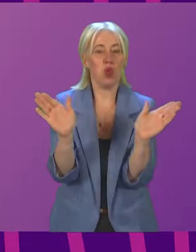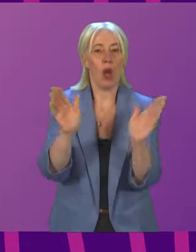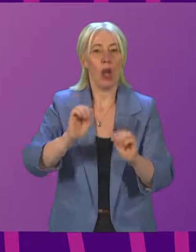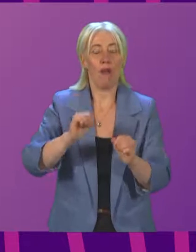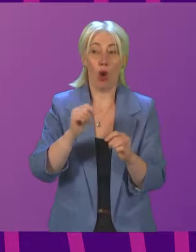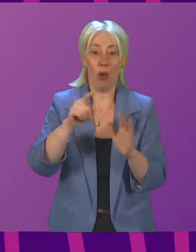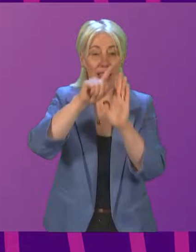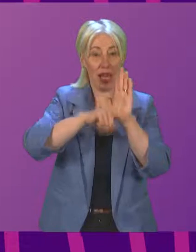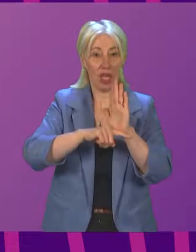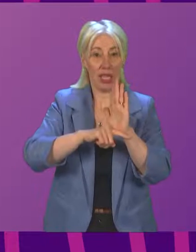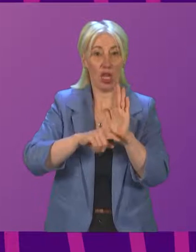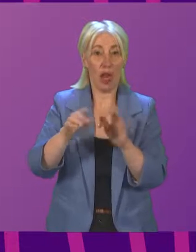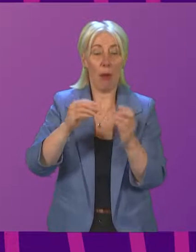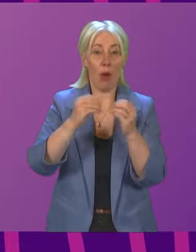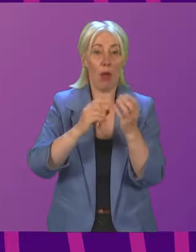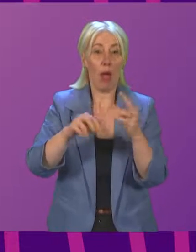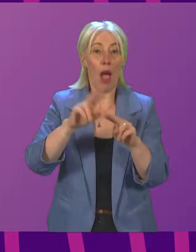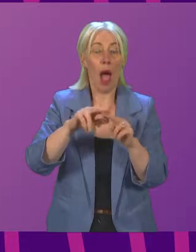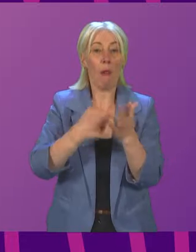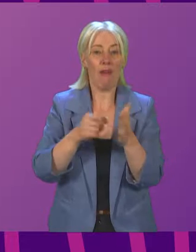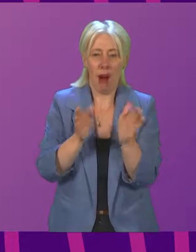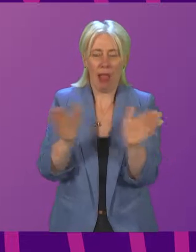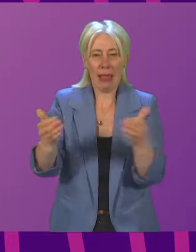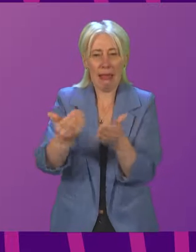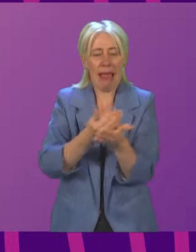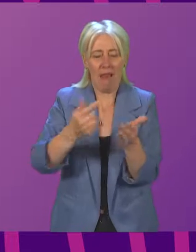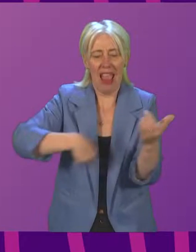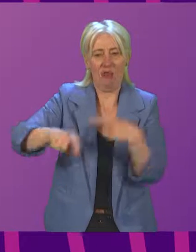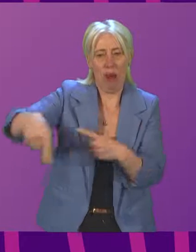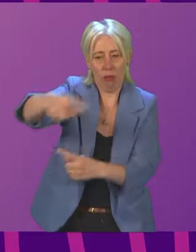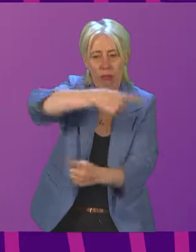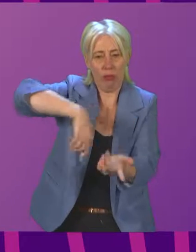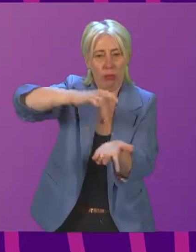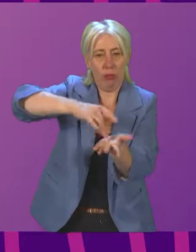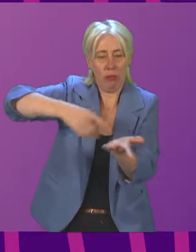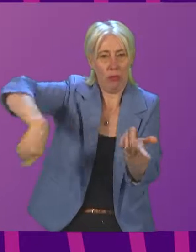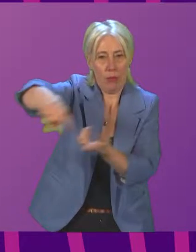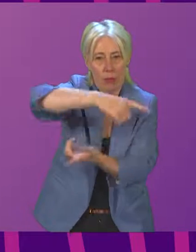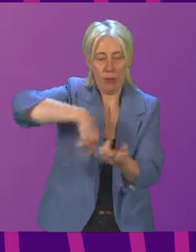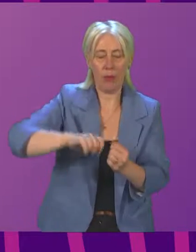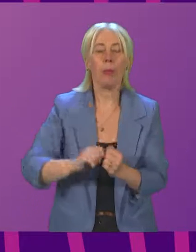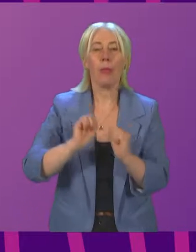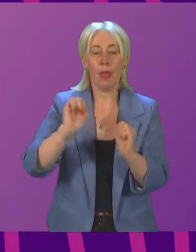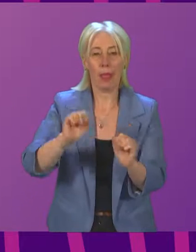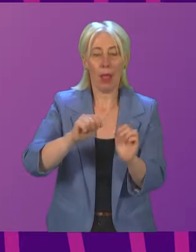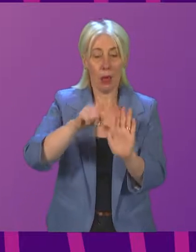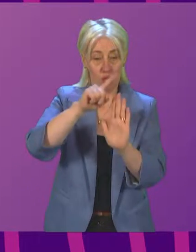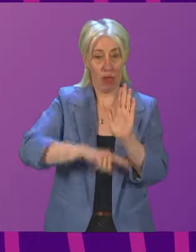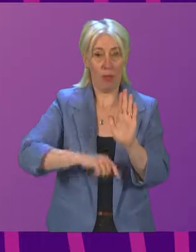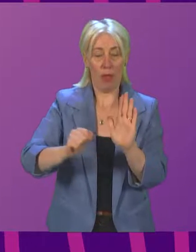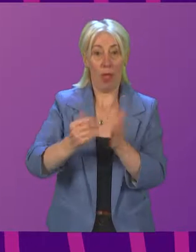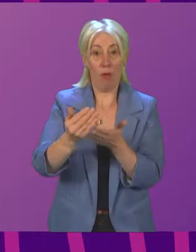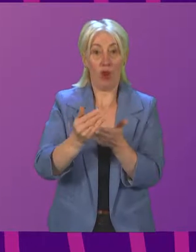zones roundabout facilities? Minister. So, the principle of protected spaces is one which this Government